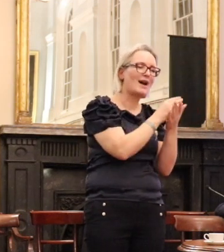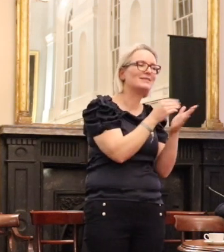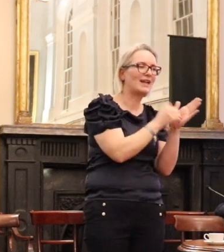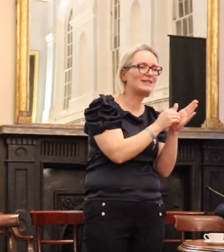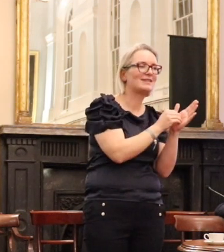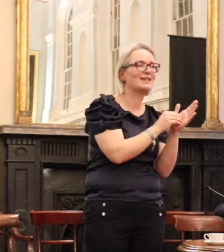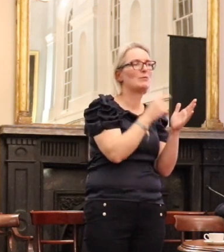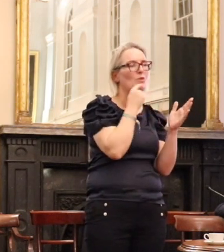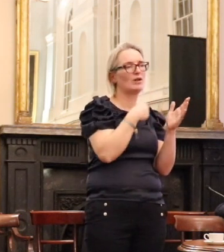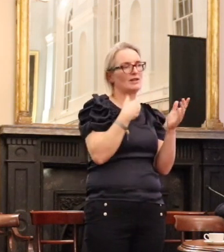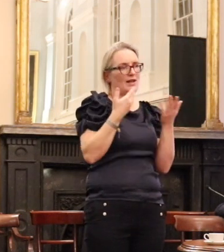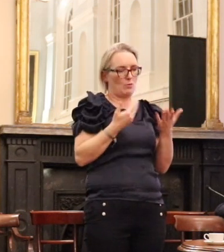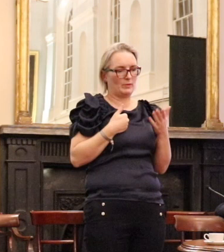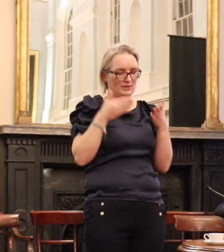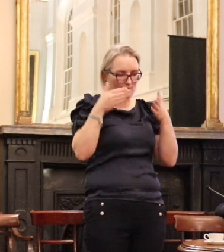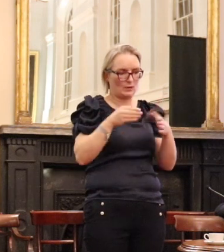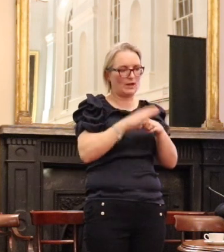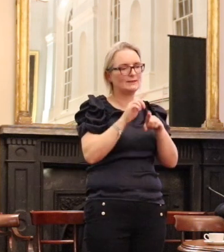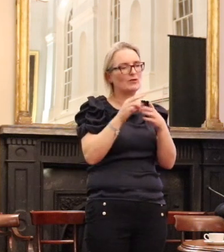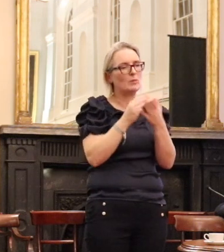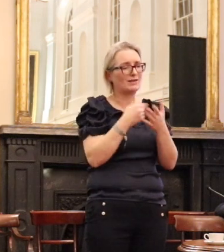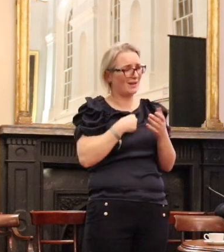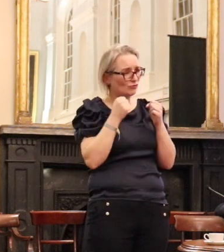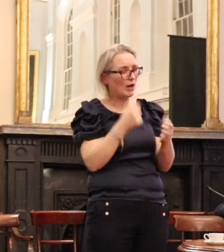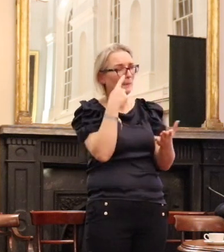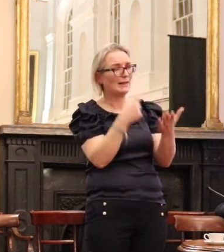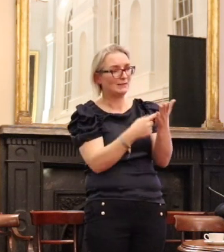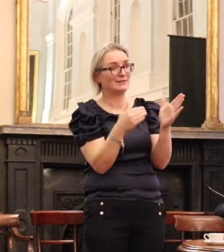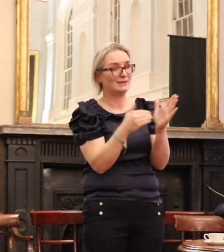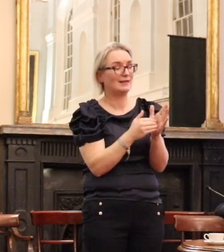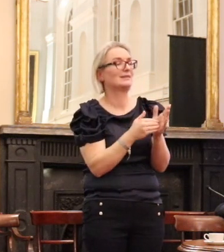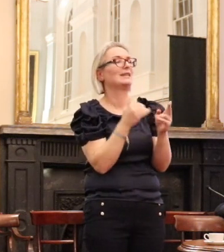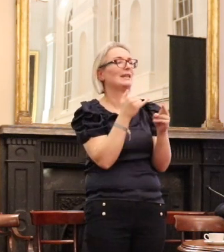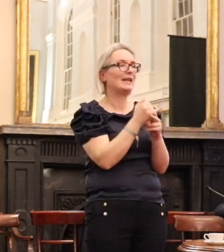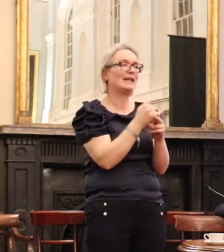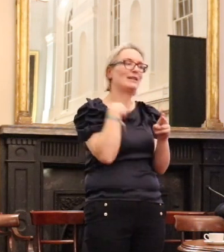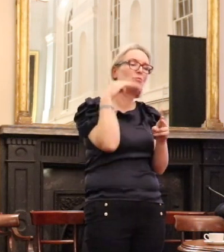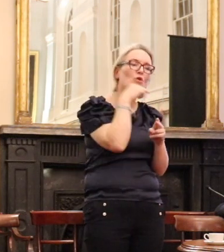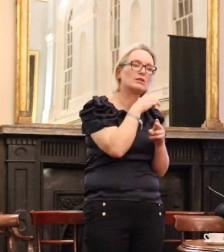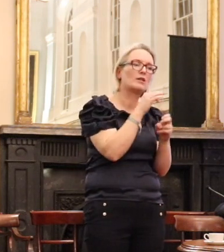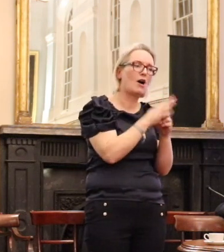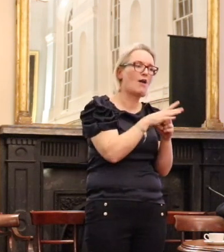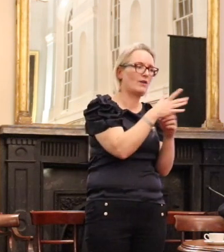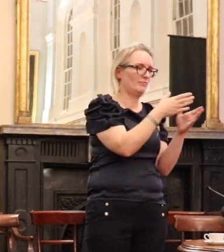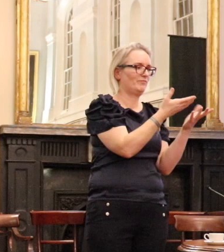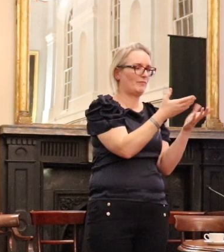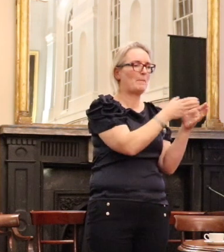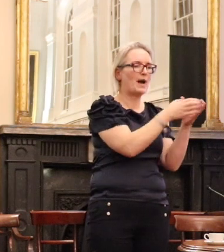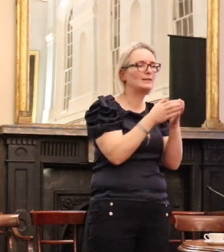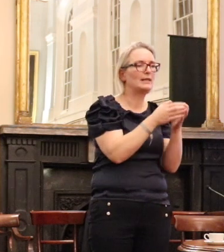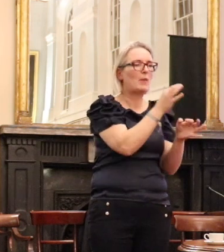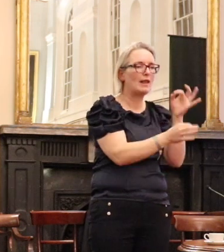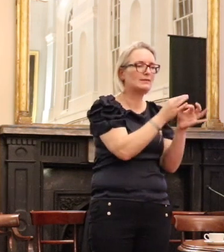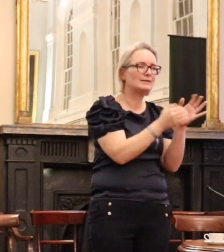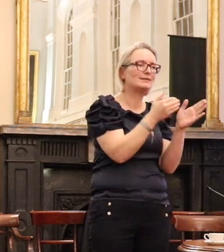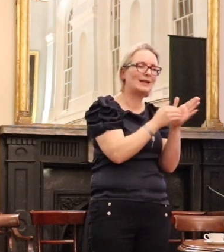now. And I very much am another believer in the importance of party politics in a democracy,